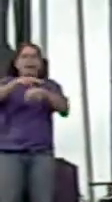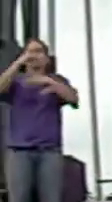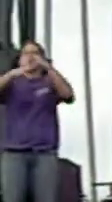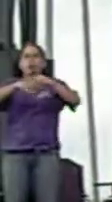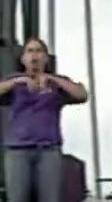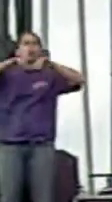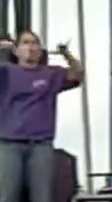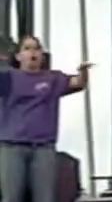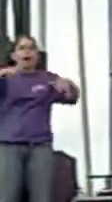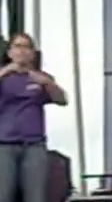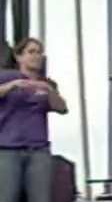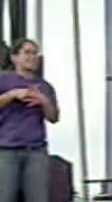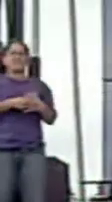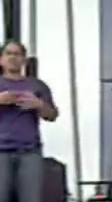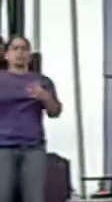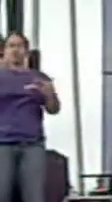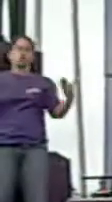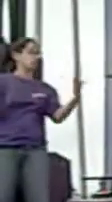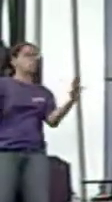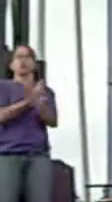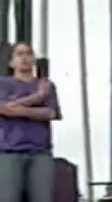beginning of something totally new.